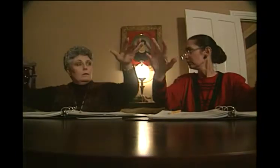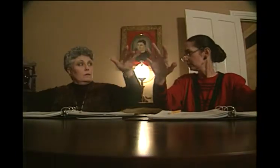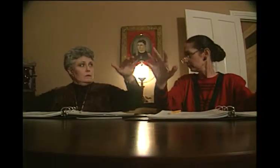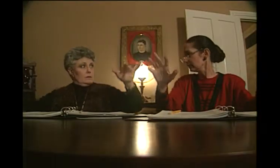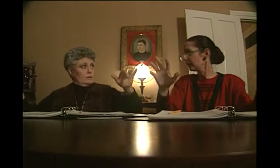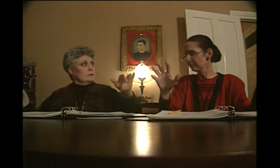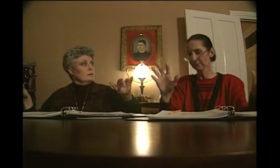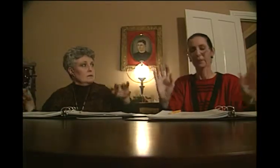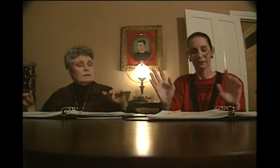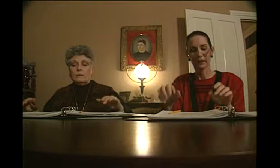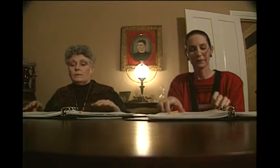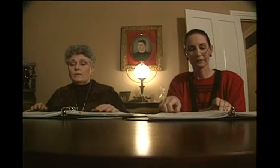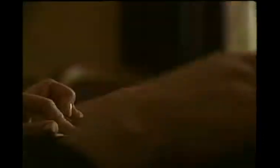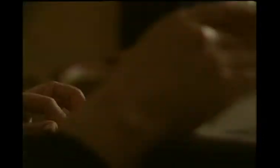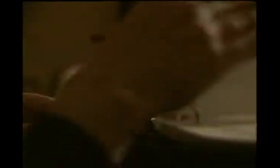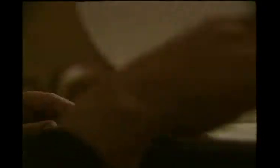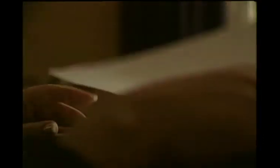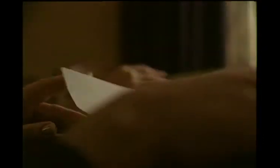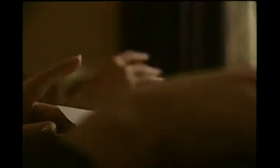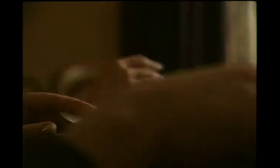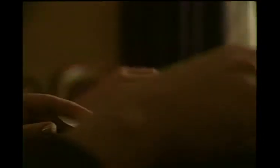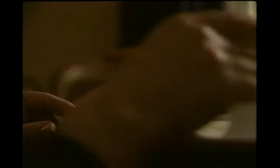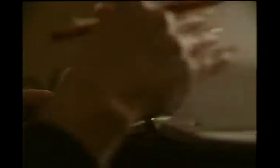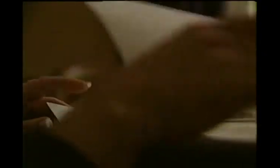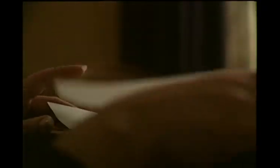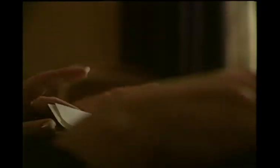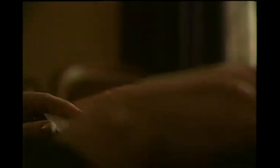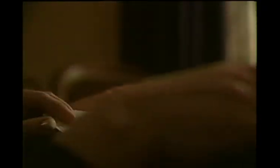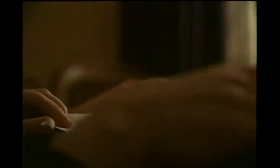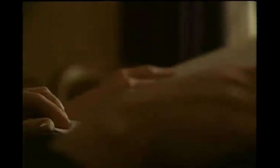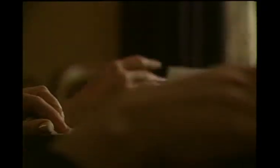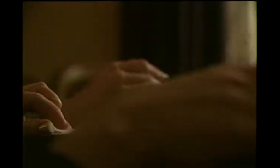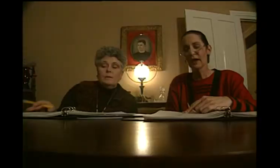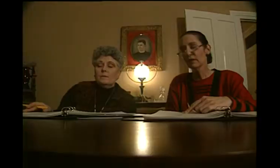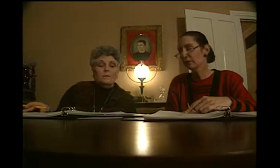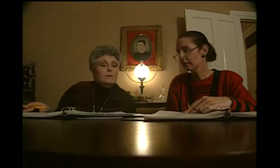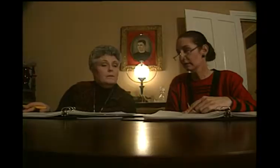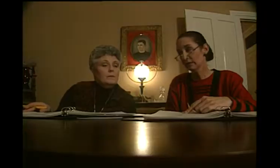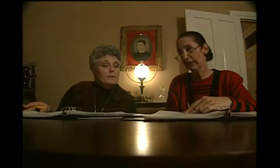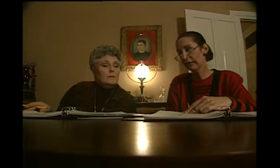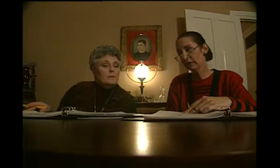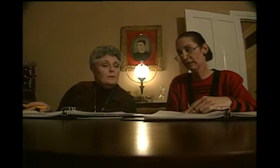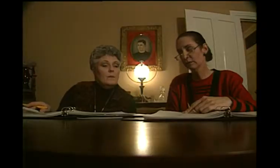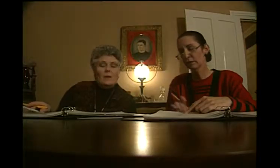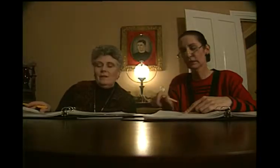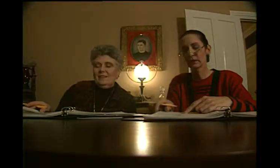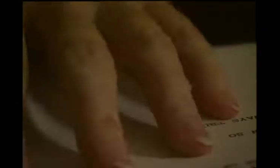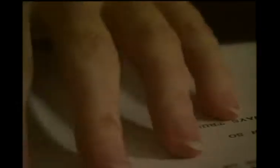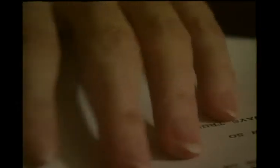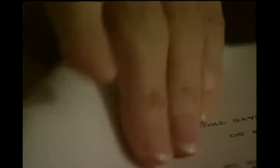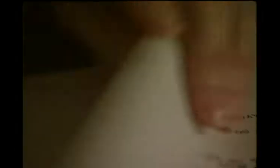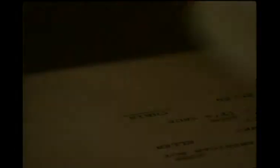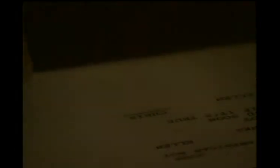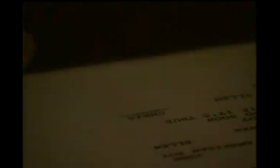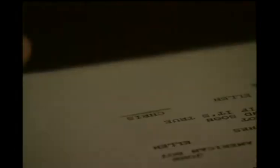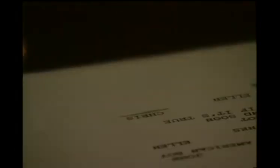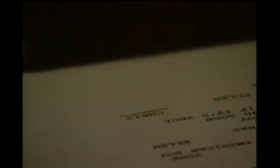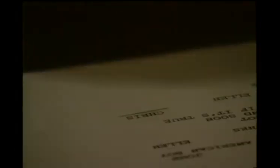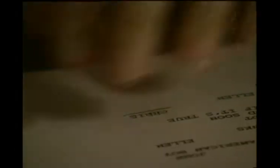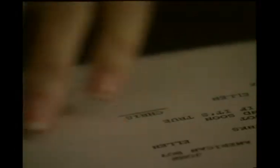Okay. Okay. We look at it and take it step by step. I hope he doesn't ad-lib. Then break it down.